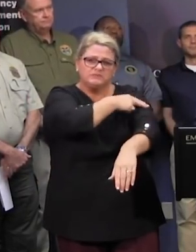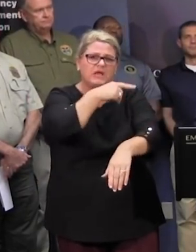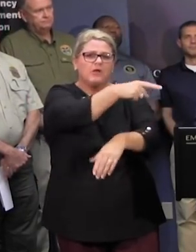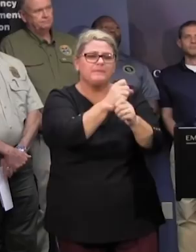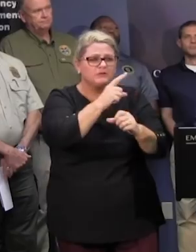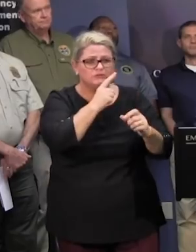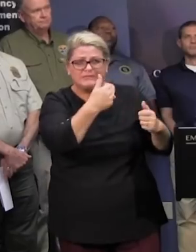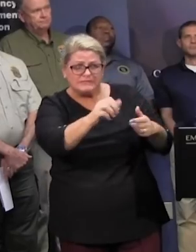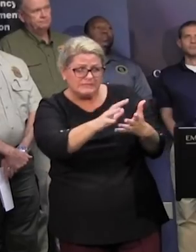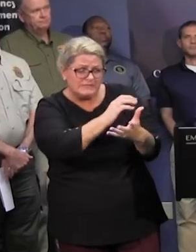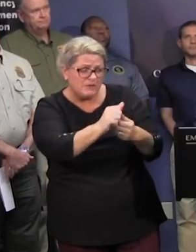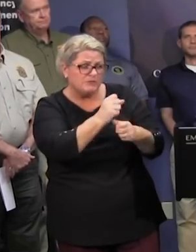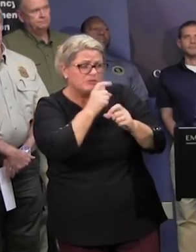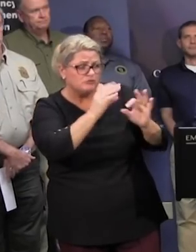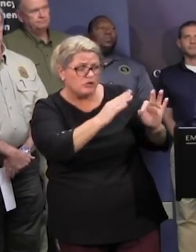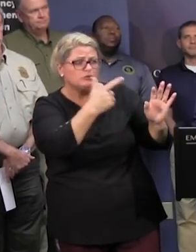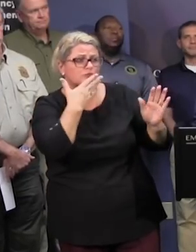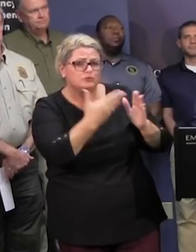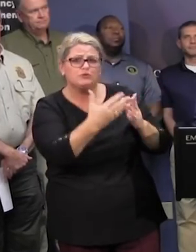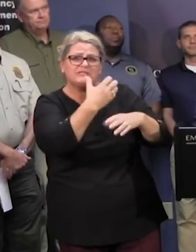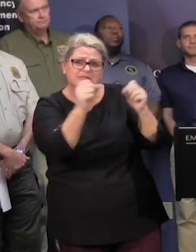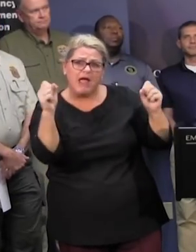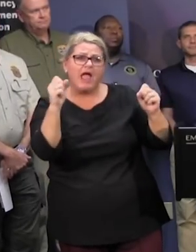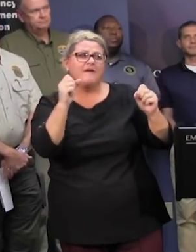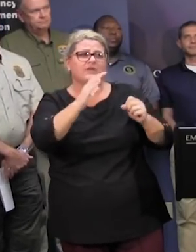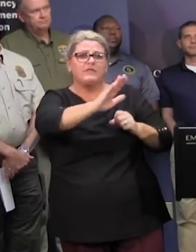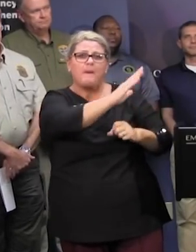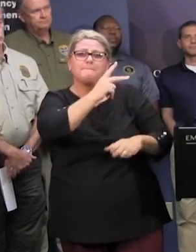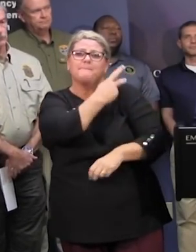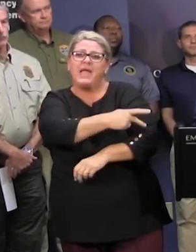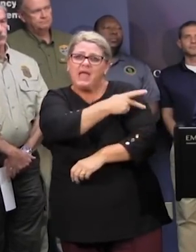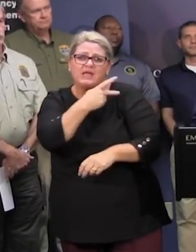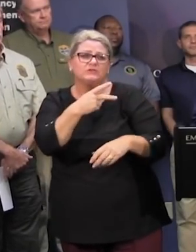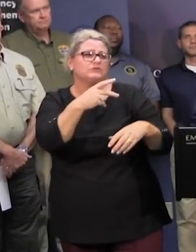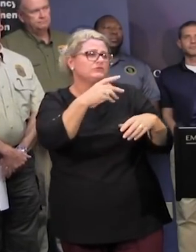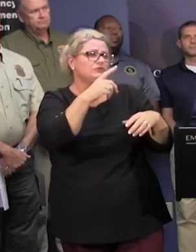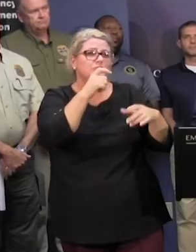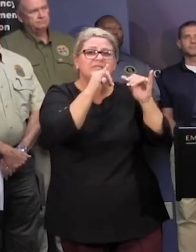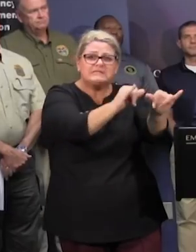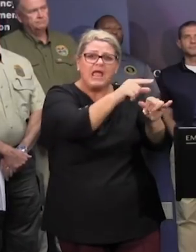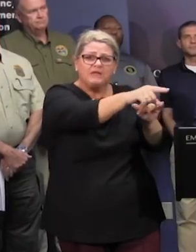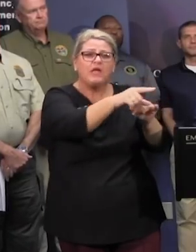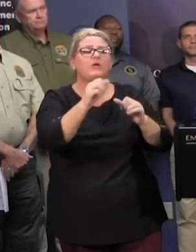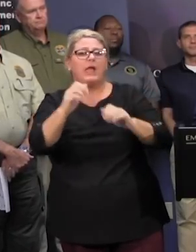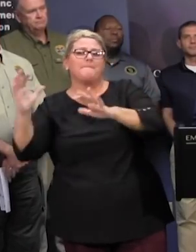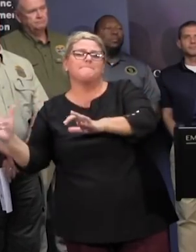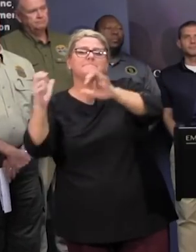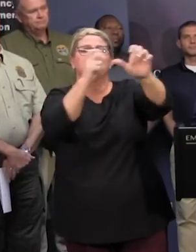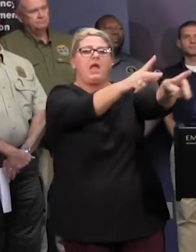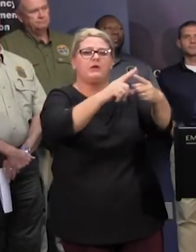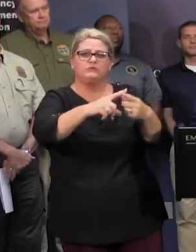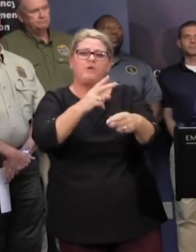ensure that there were no damage to those facilities so that the patients and residences residents can return to the various hospitals